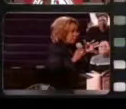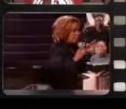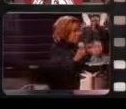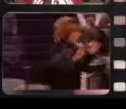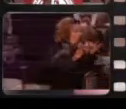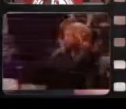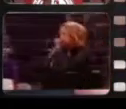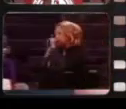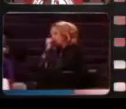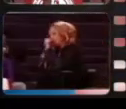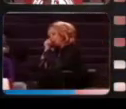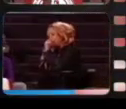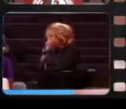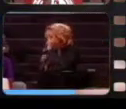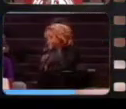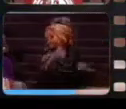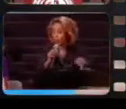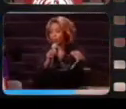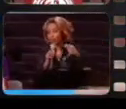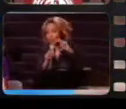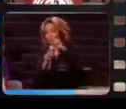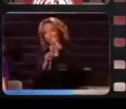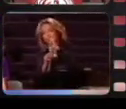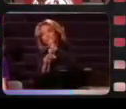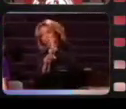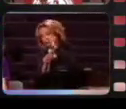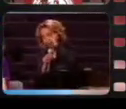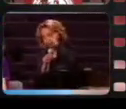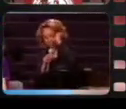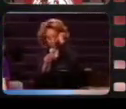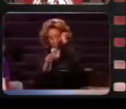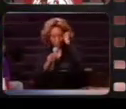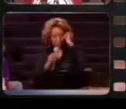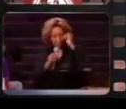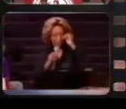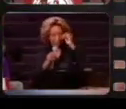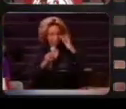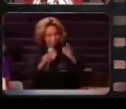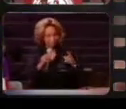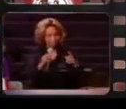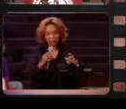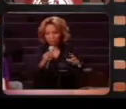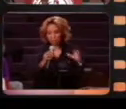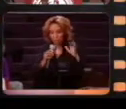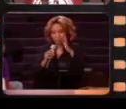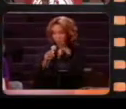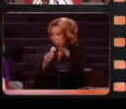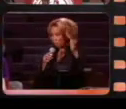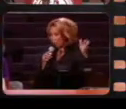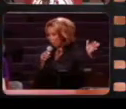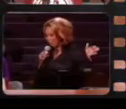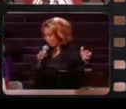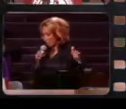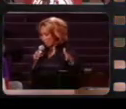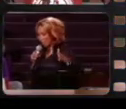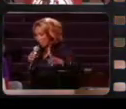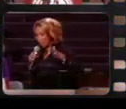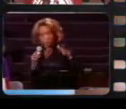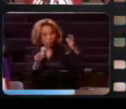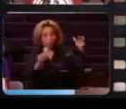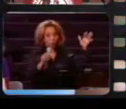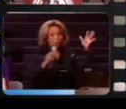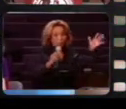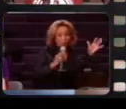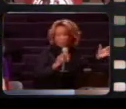us to rethink so that we can retool and be repurposed. And maybe today, after a